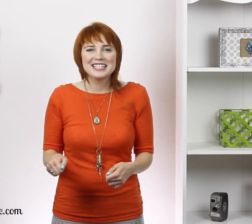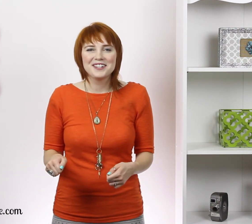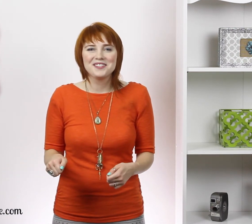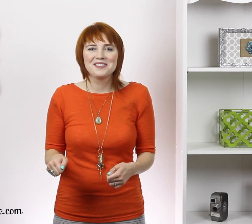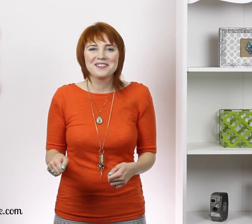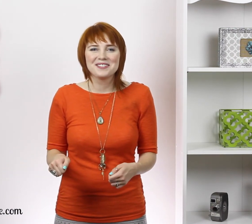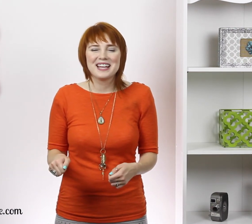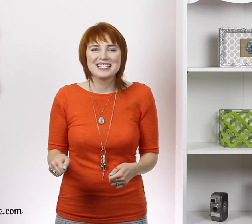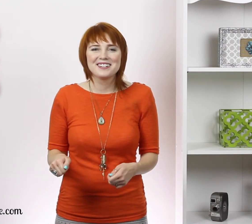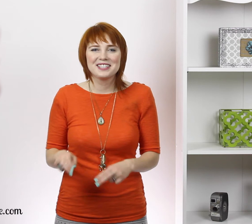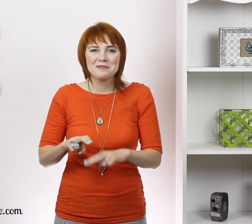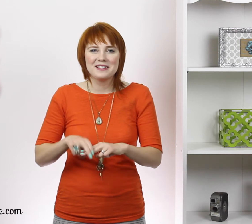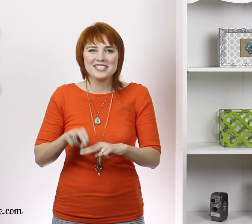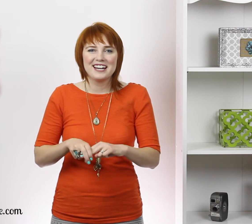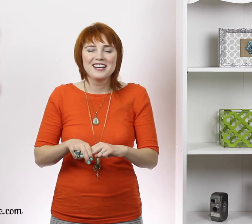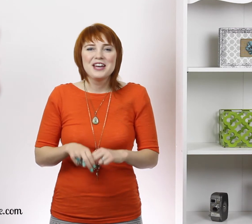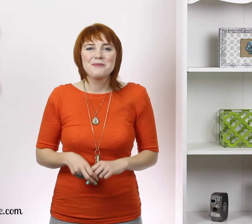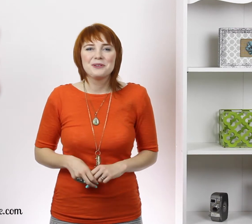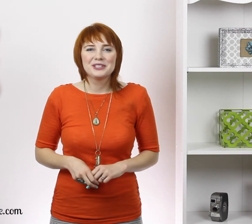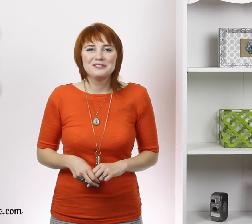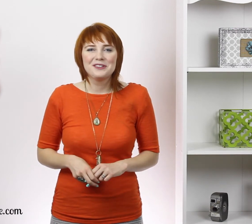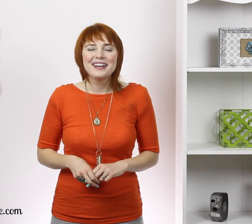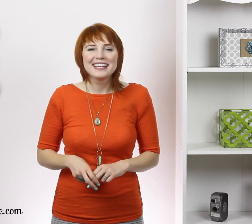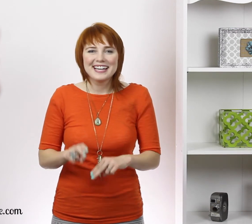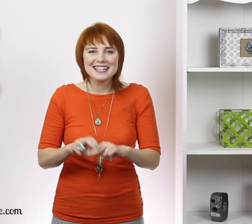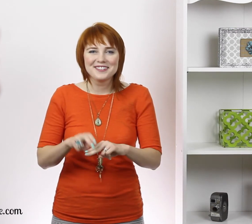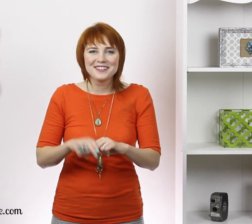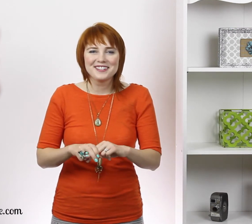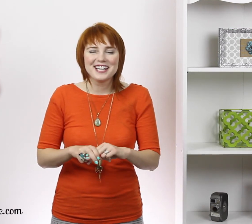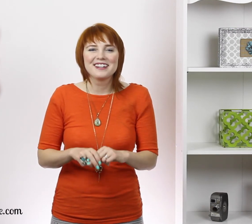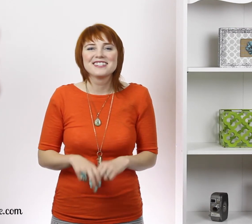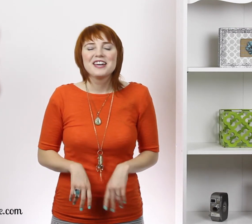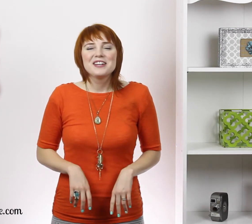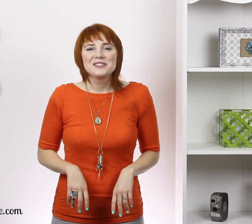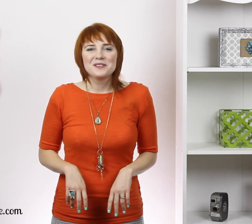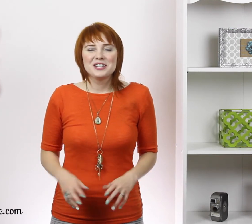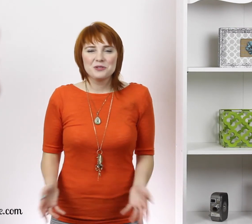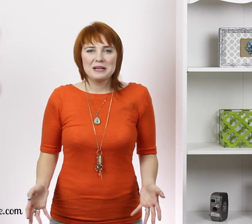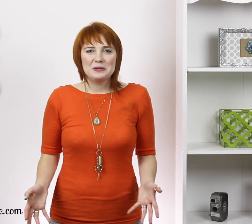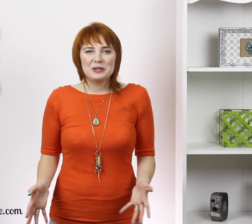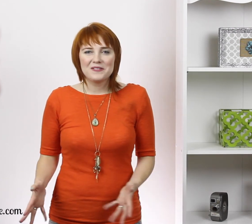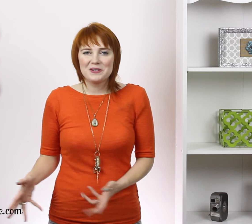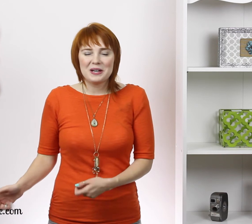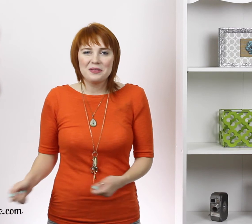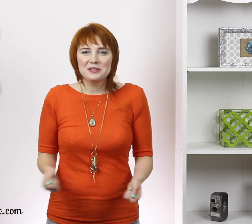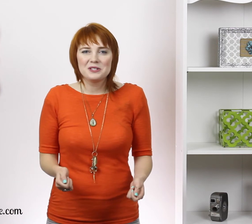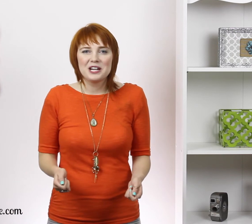chair it can be their chair when they're looking for it they can ask you where their chairs so teach your baby whenever you get out their little chair